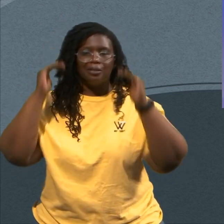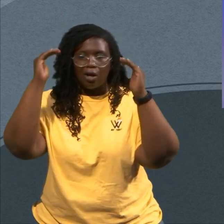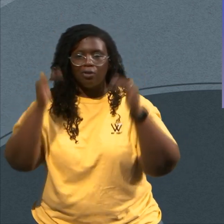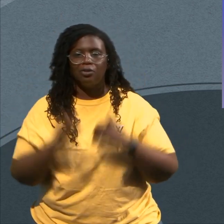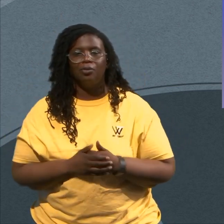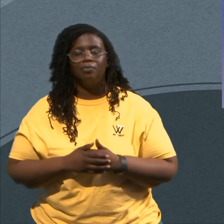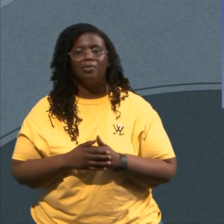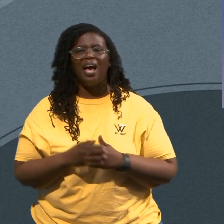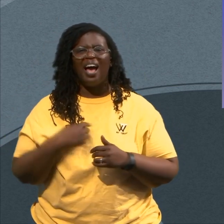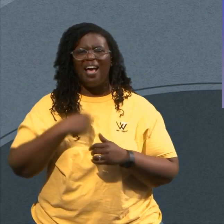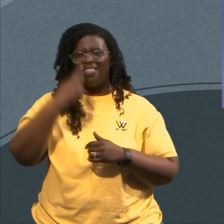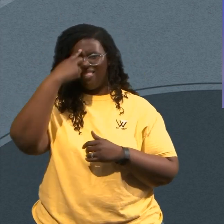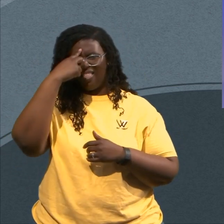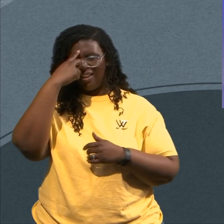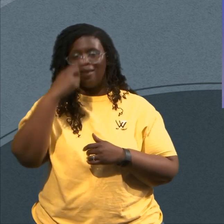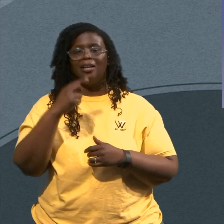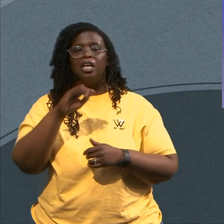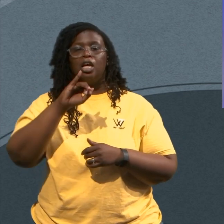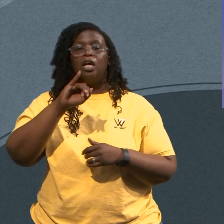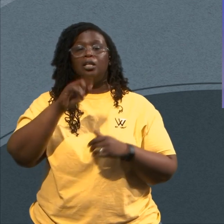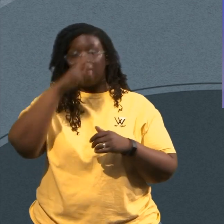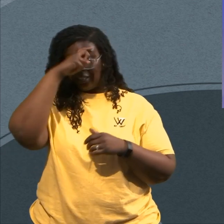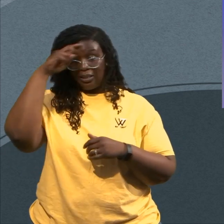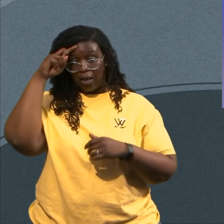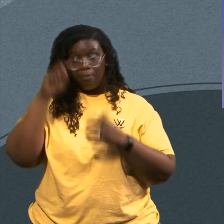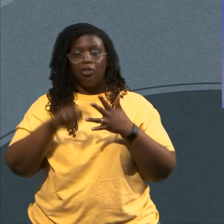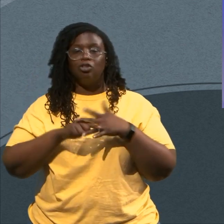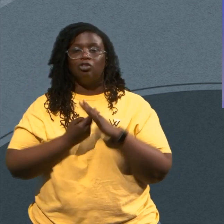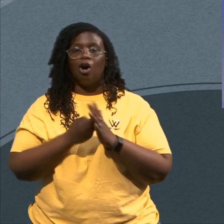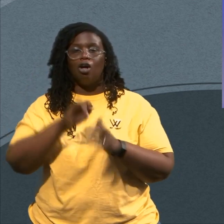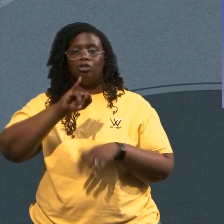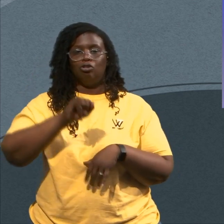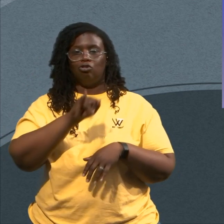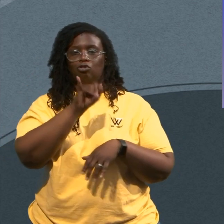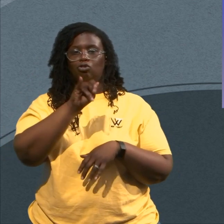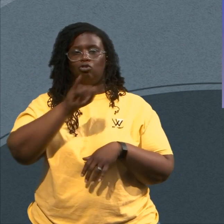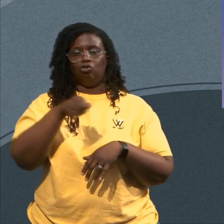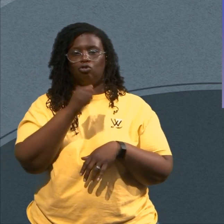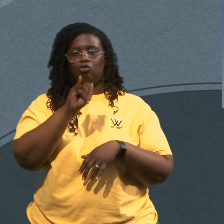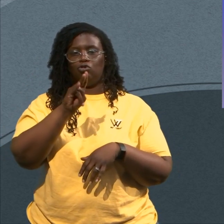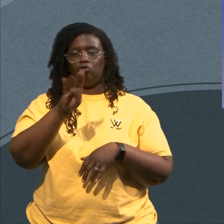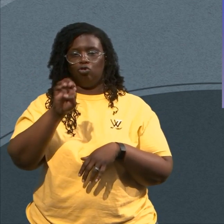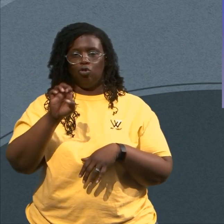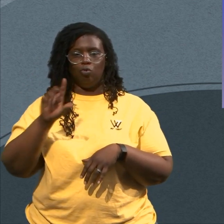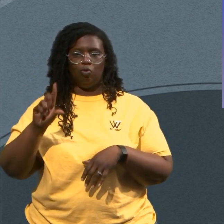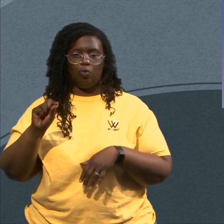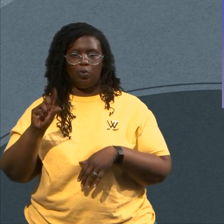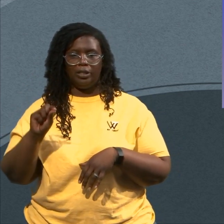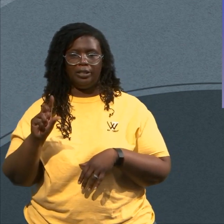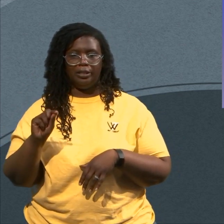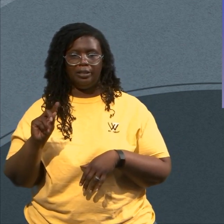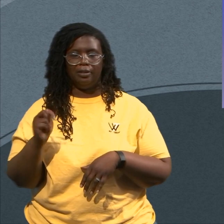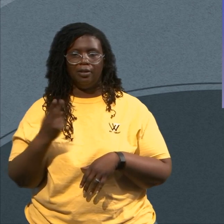20th How About We Do This I'm Almost Done Preaching How About We Go Ahead And Do Some Spring Cleaning